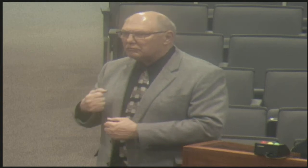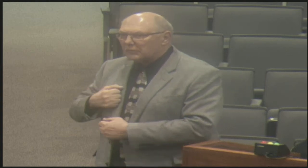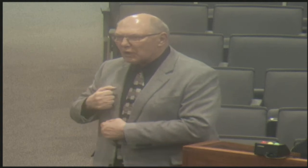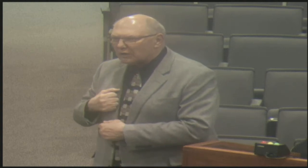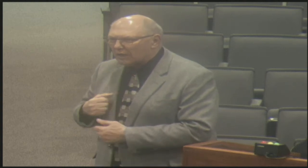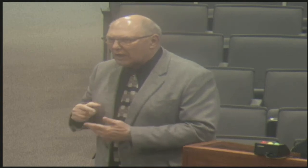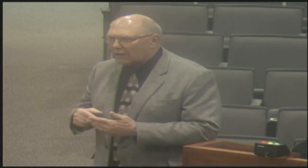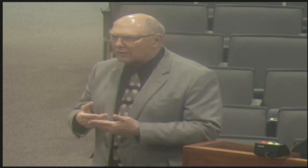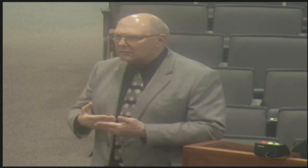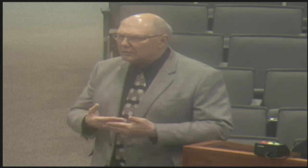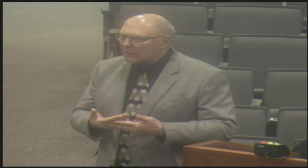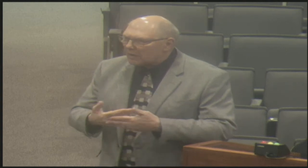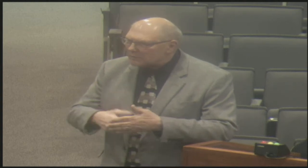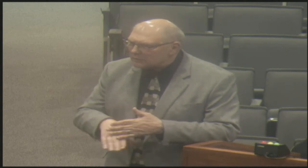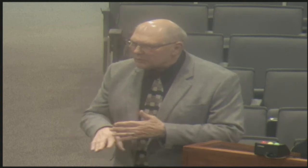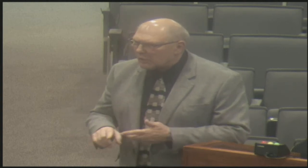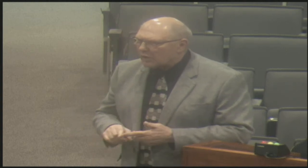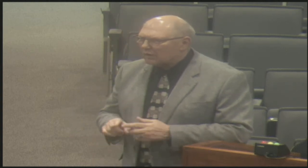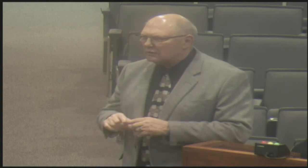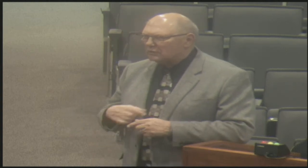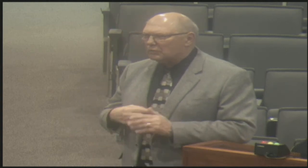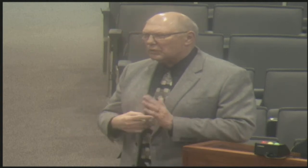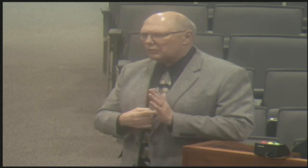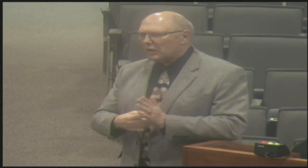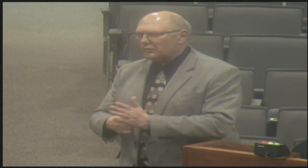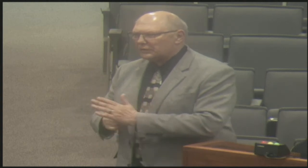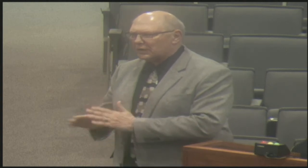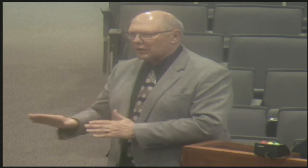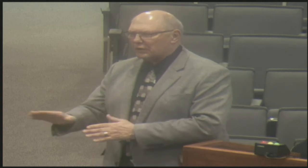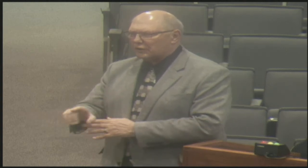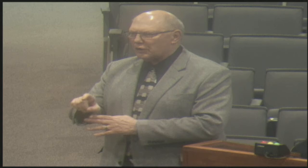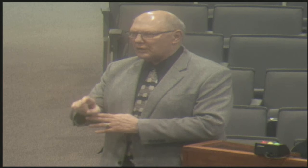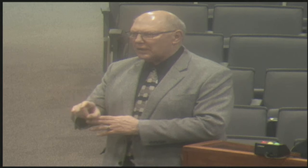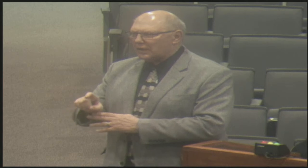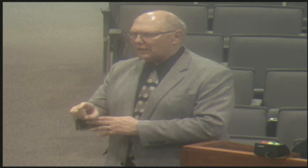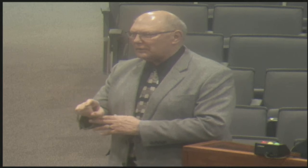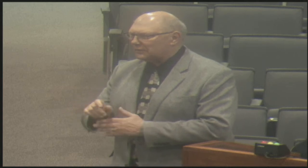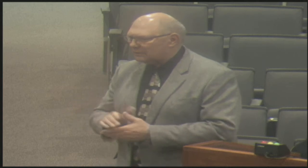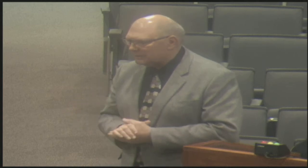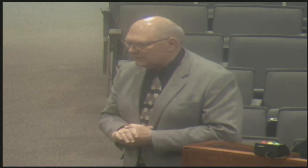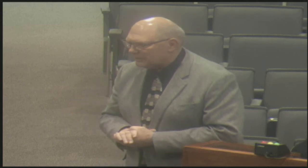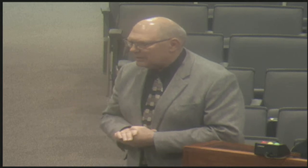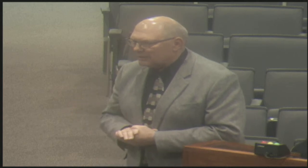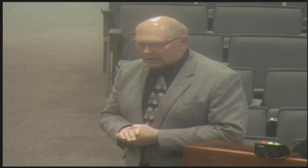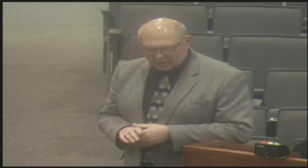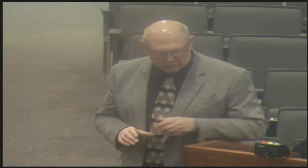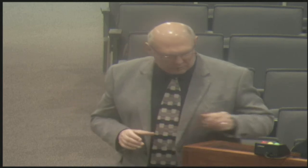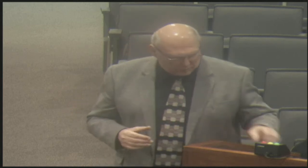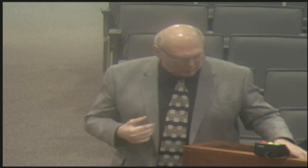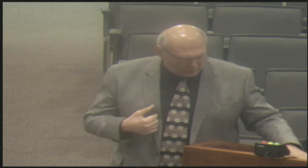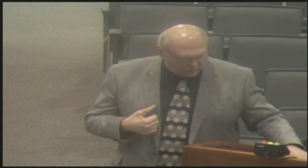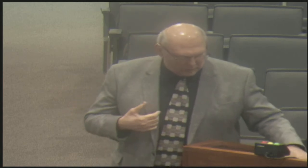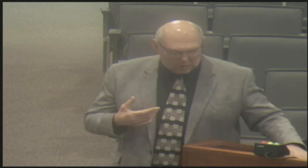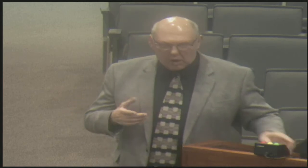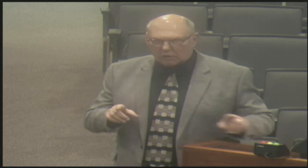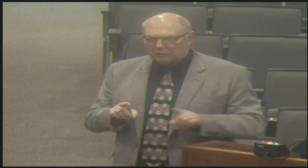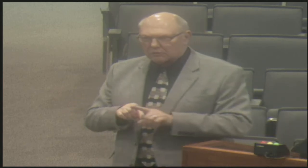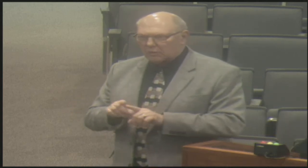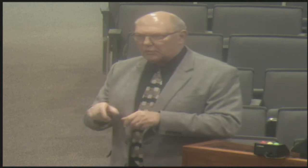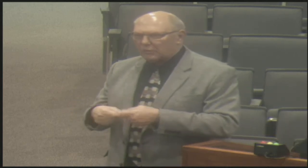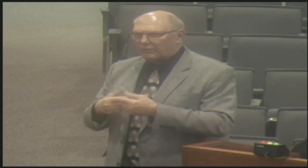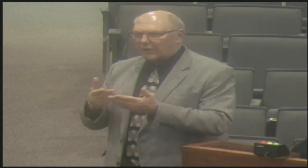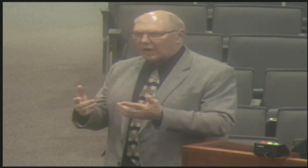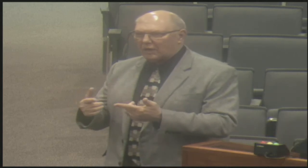And that encompasses folks that are veterans, that are senior citizens, that are babies, adults.